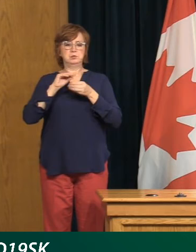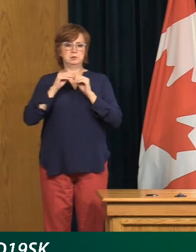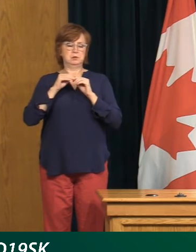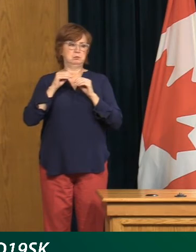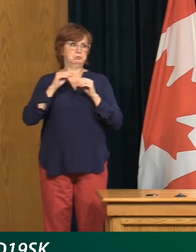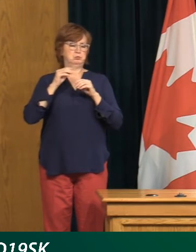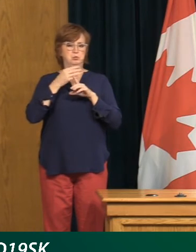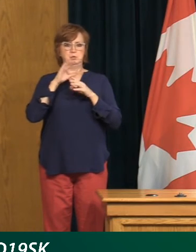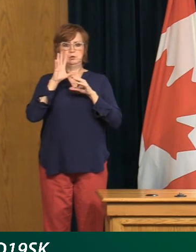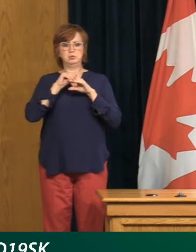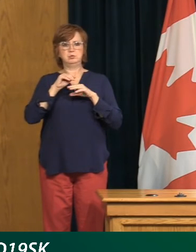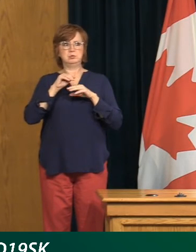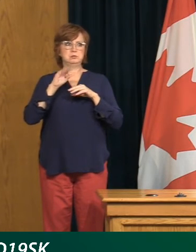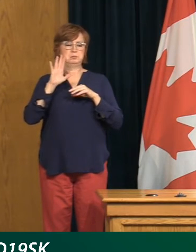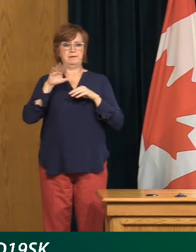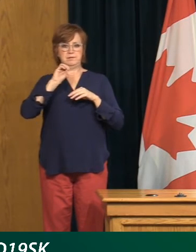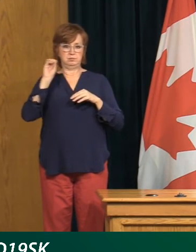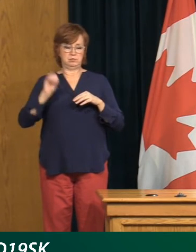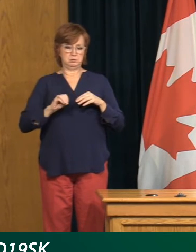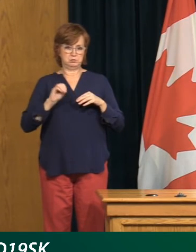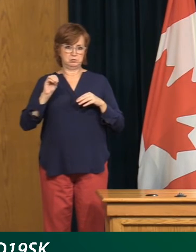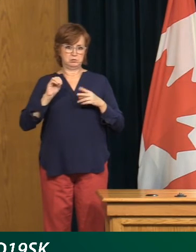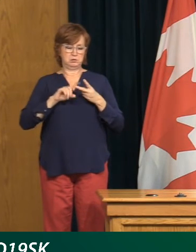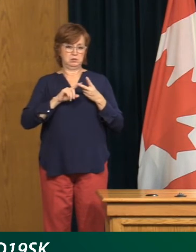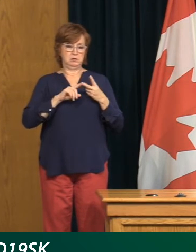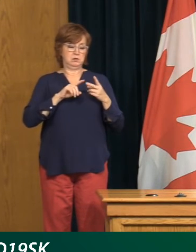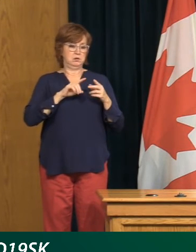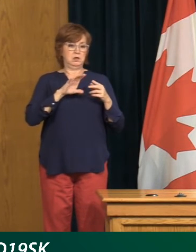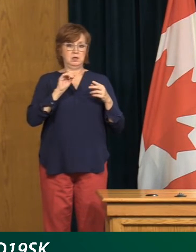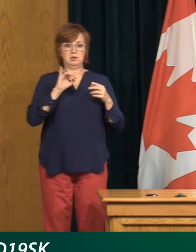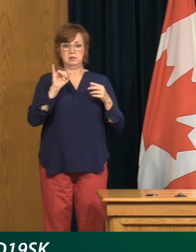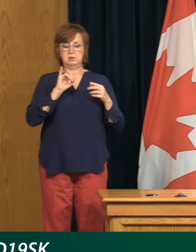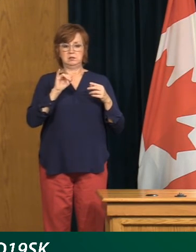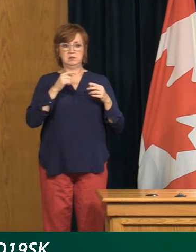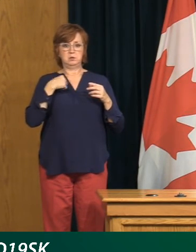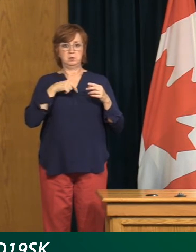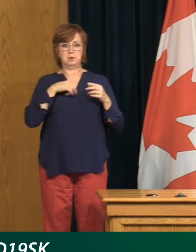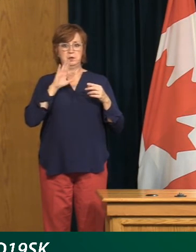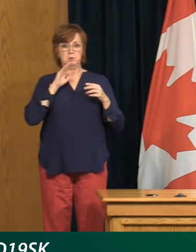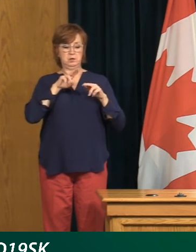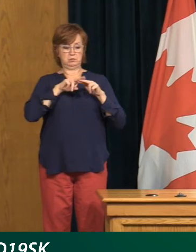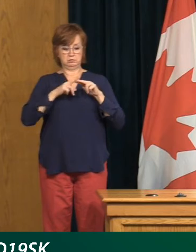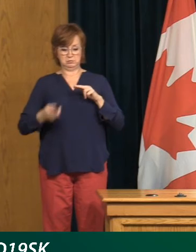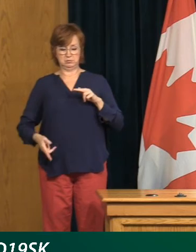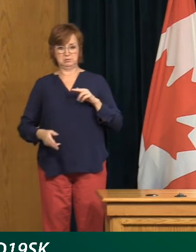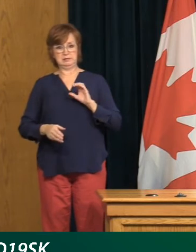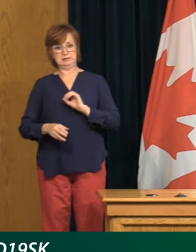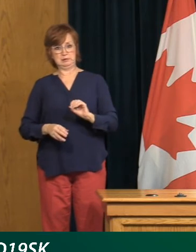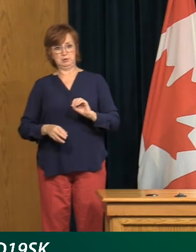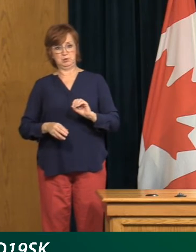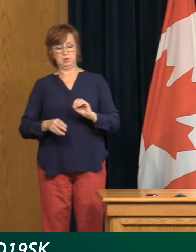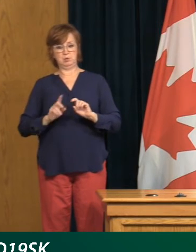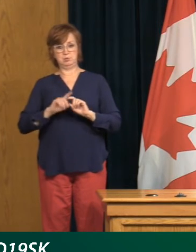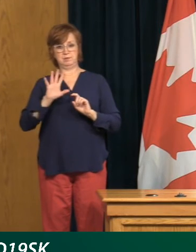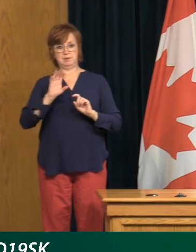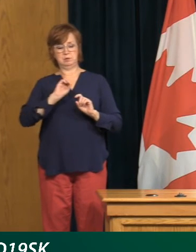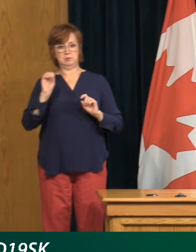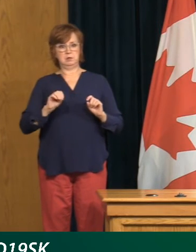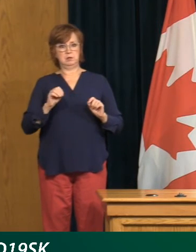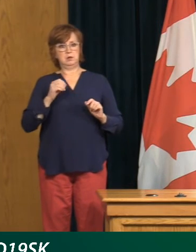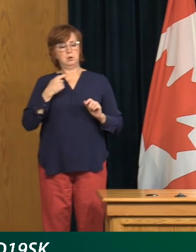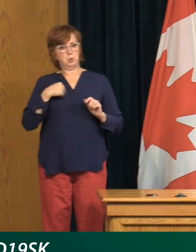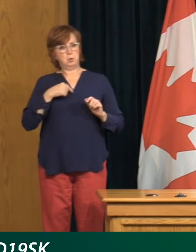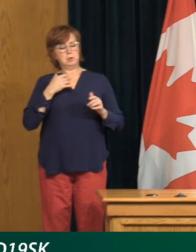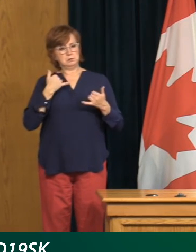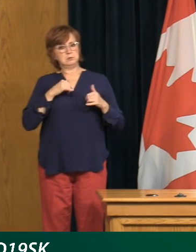are so important, maintaining that physical distance, staying home if you're sick. We'll never go down to zero to five if we have the level of activity we're all